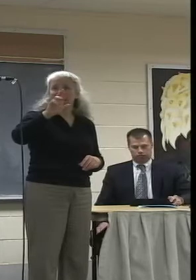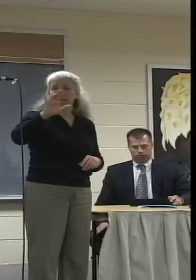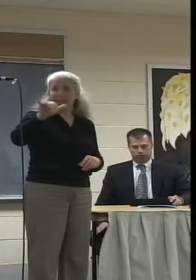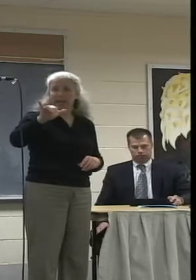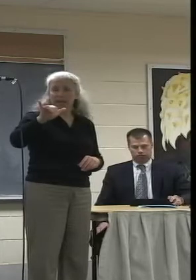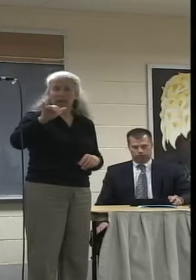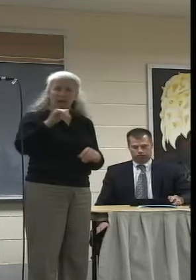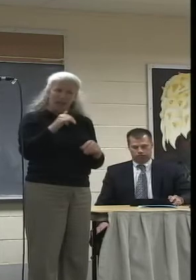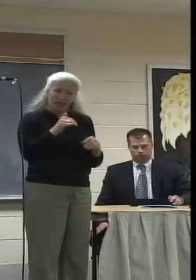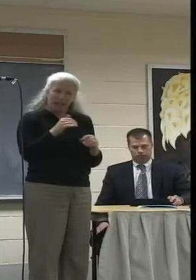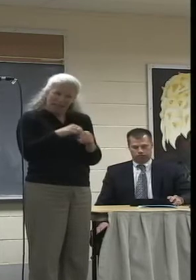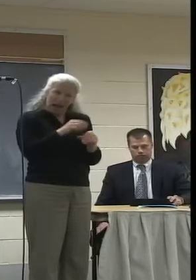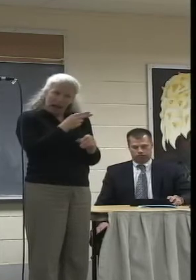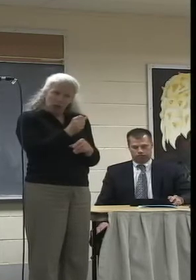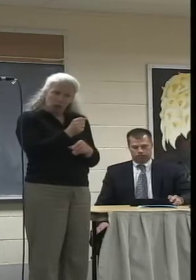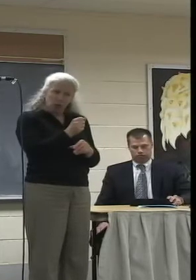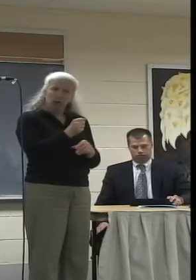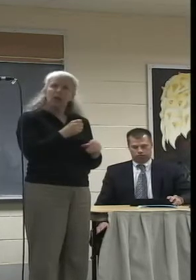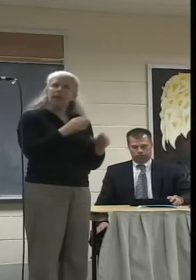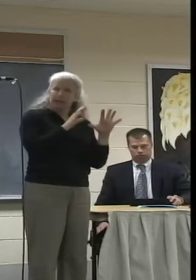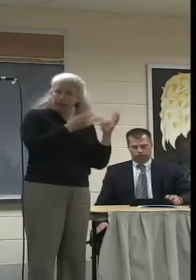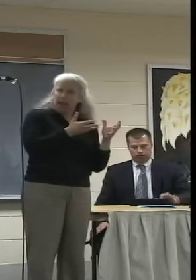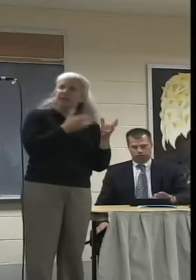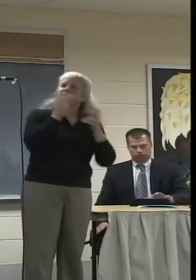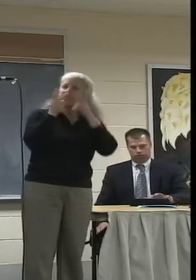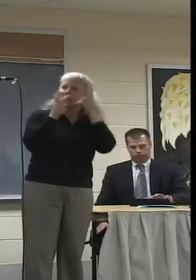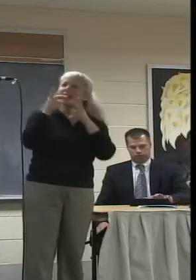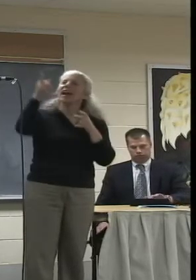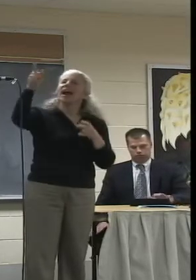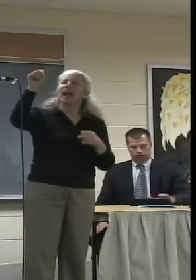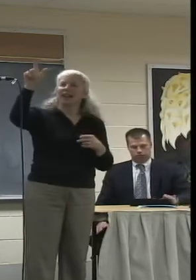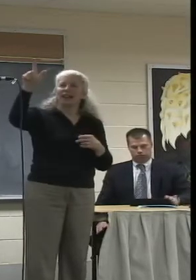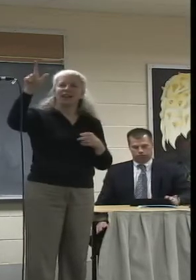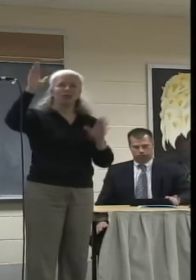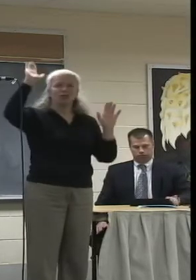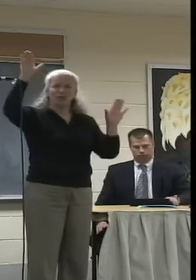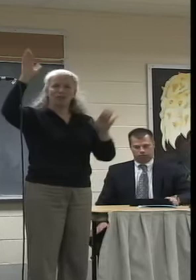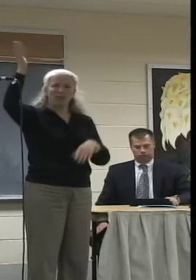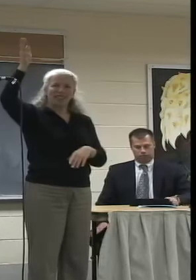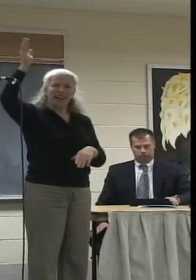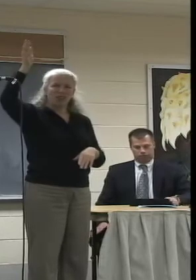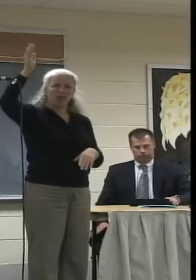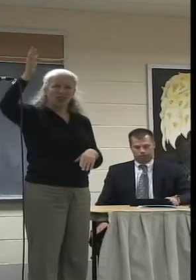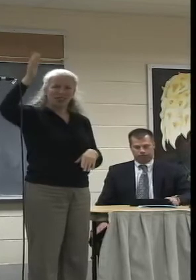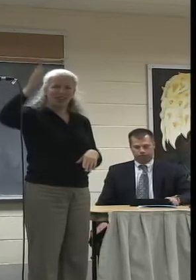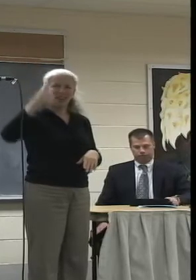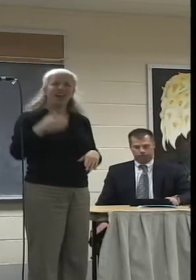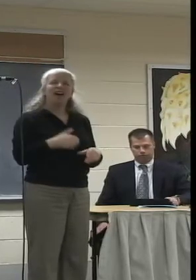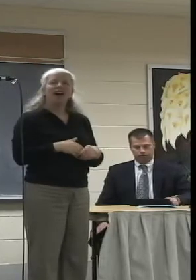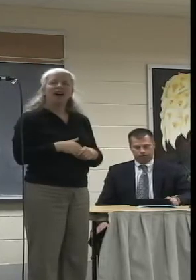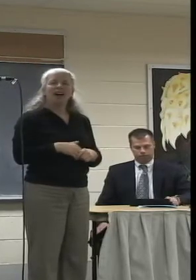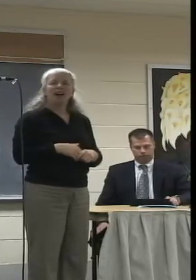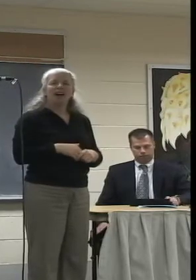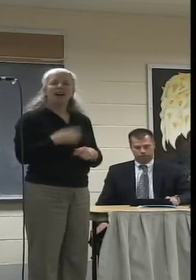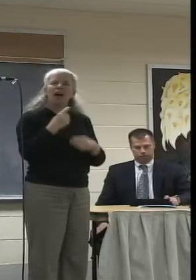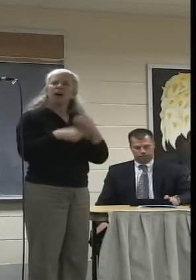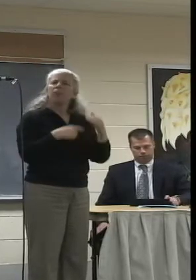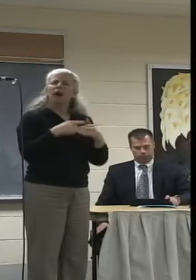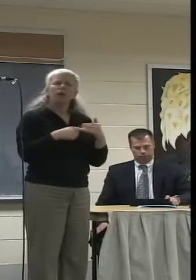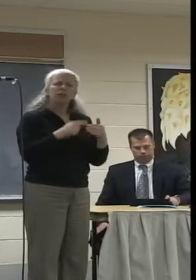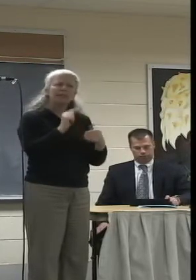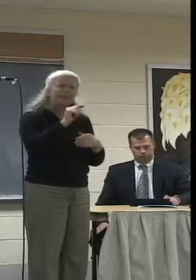my class visited and Al did a great presentation for us on, you know, elements of